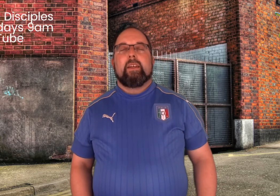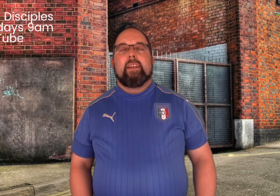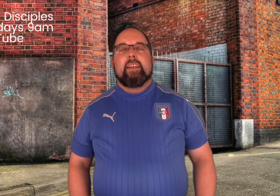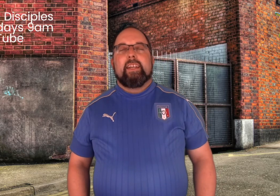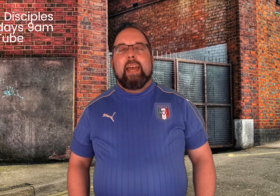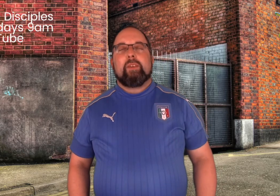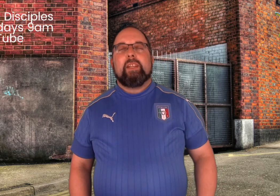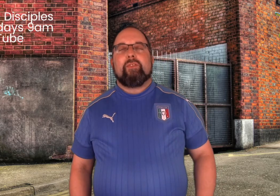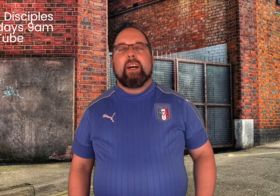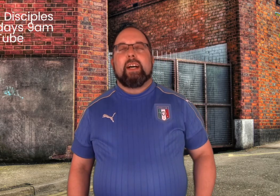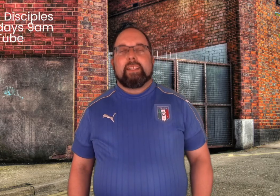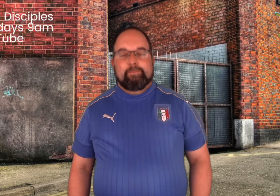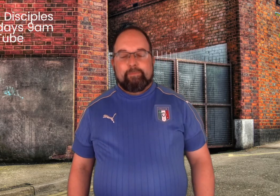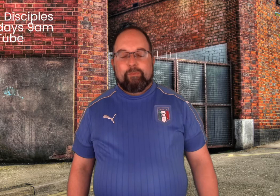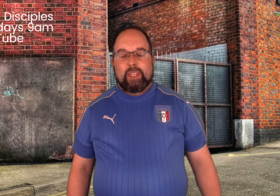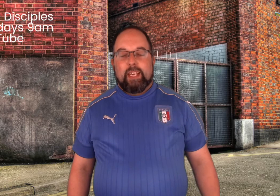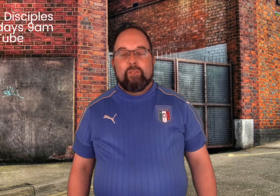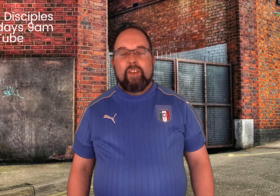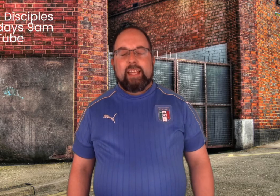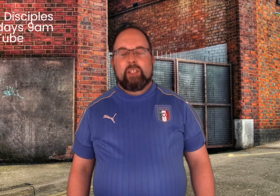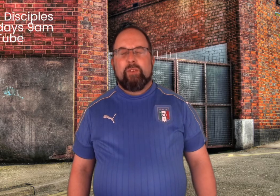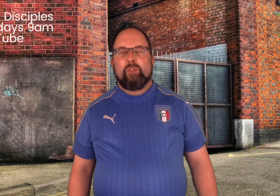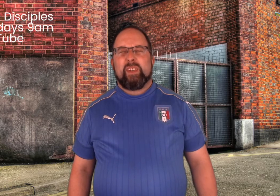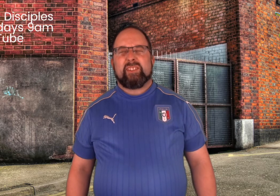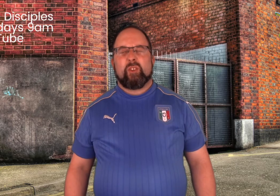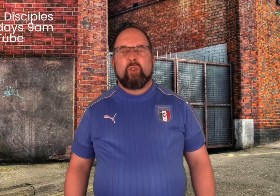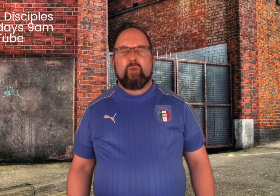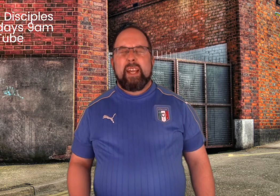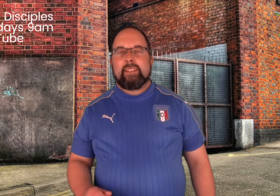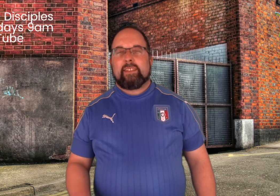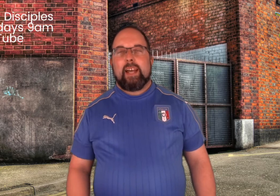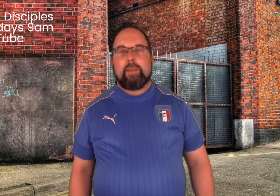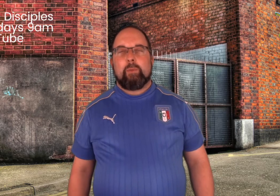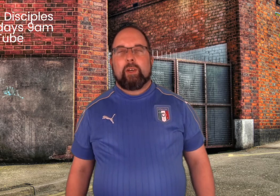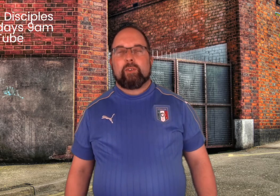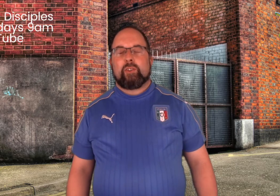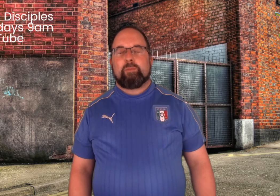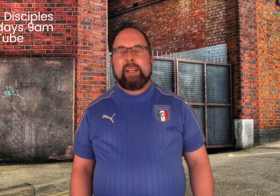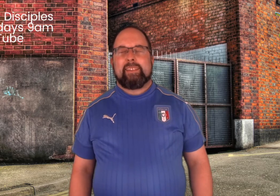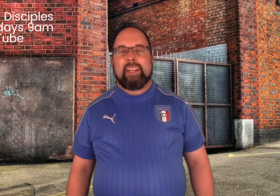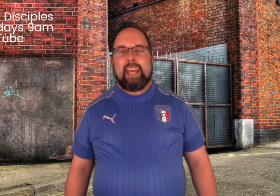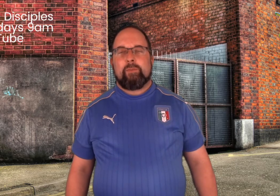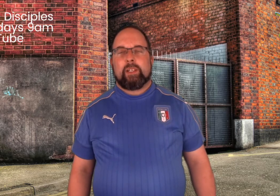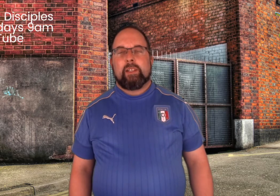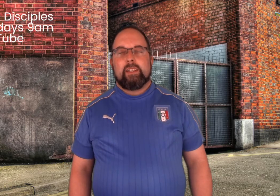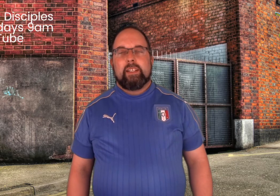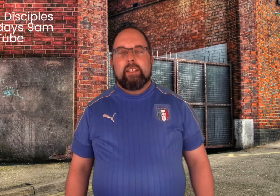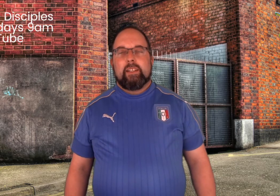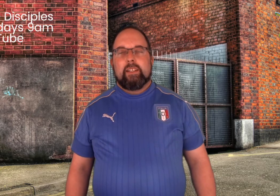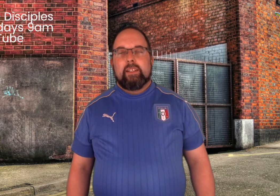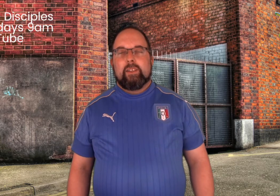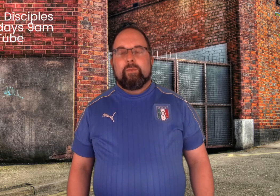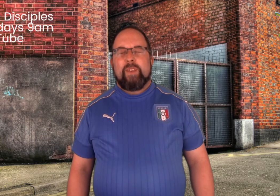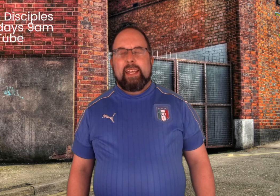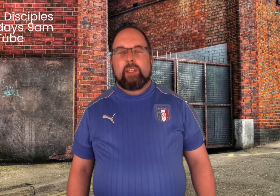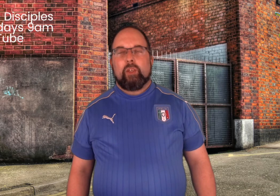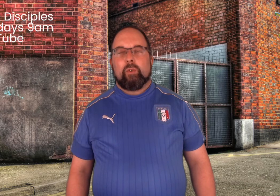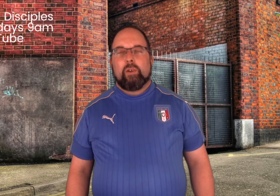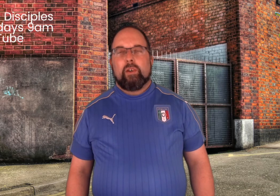Heavenly Father, thank you for this great time that we got to spend together. Thank you for